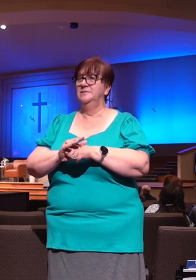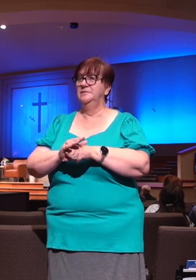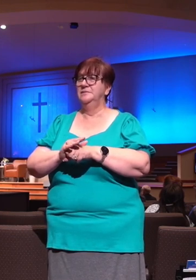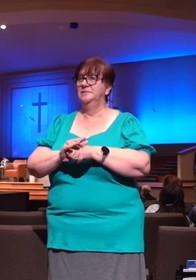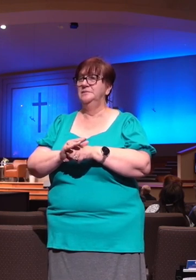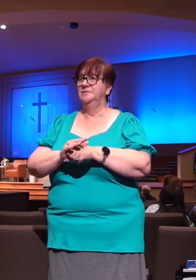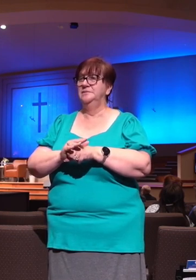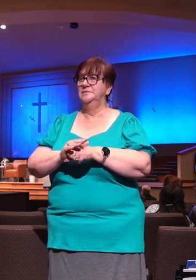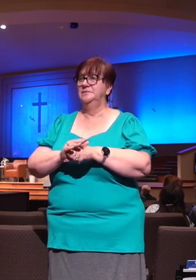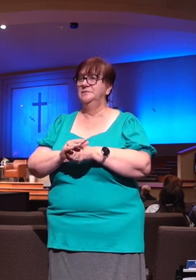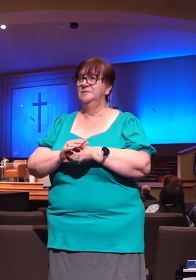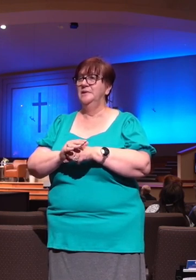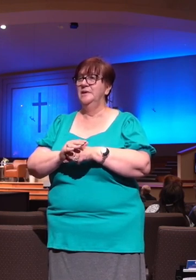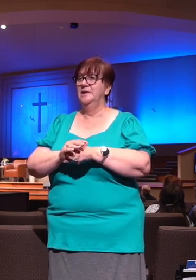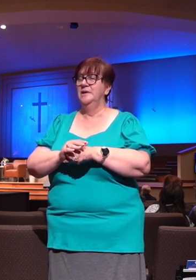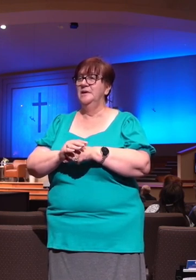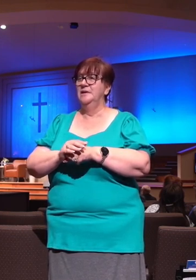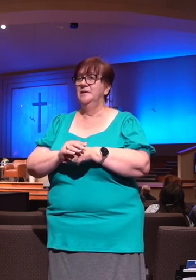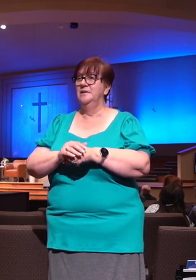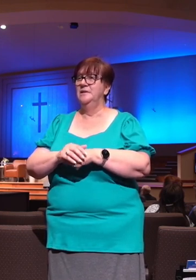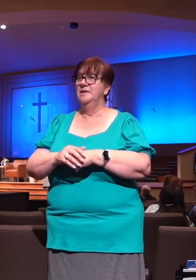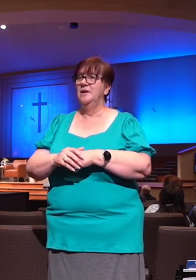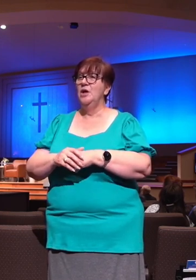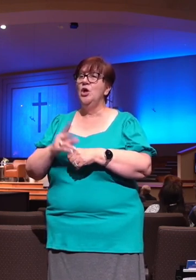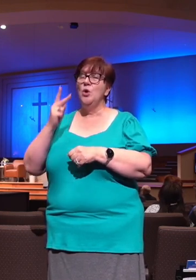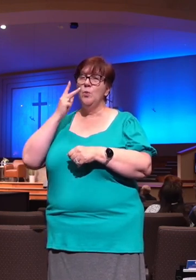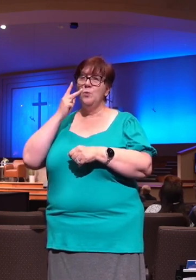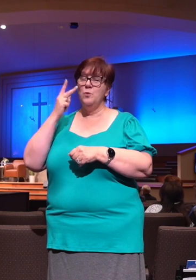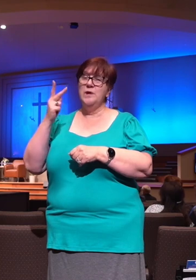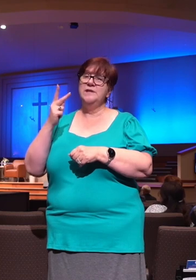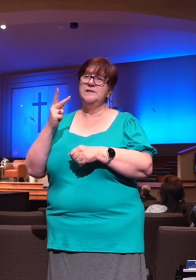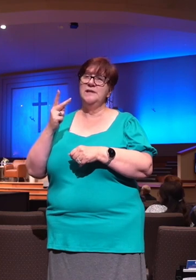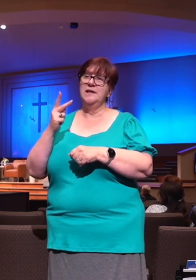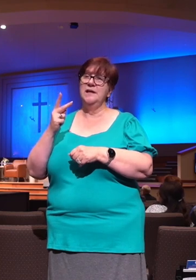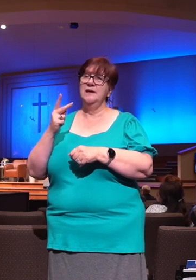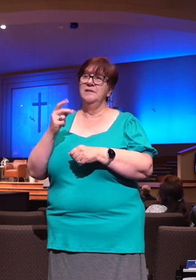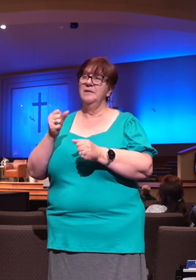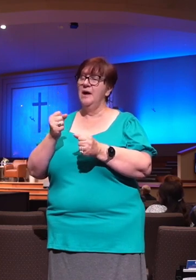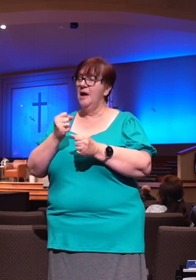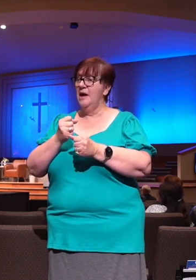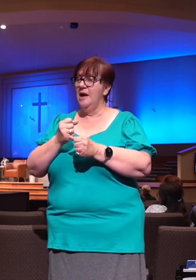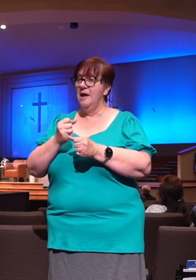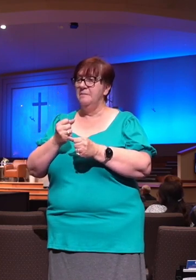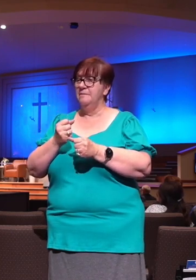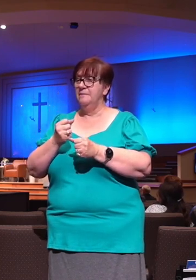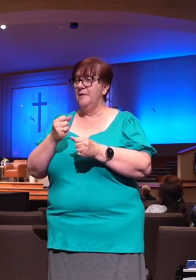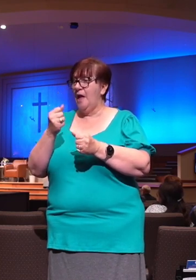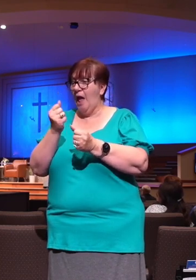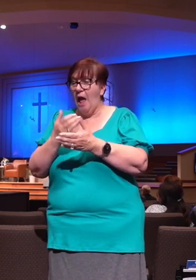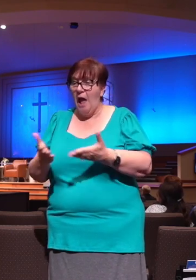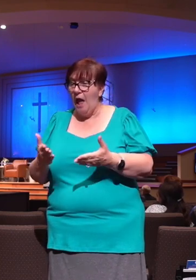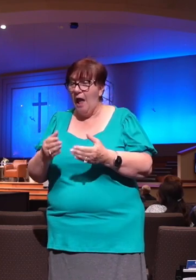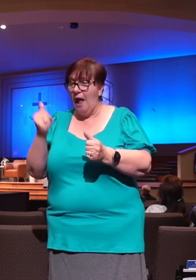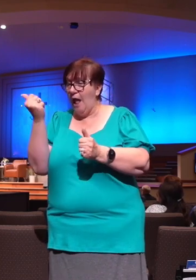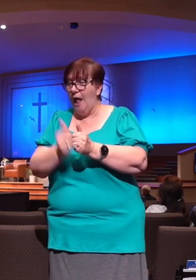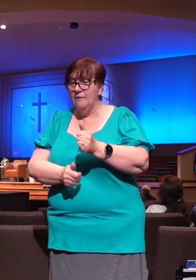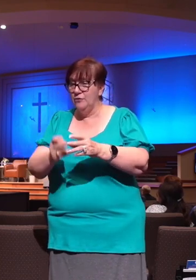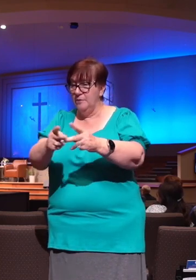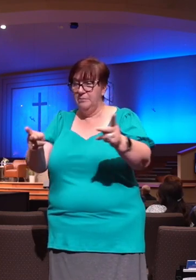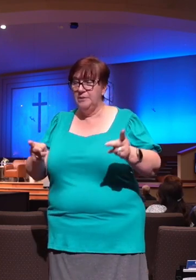And it was the fine print. You know, we see fine print everywhere. Stuff like, must be 18 years old to win. Certain restrictions apply.